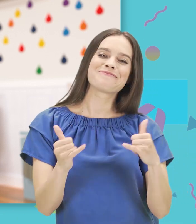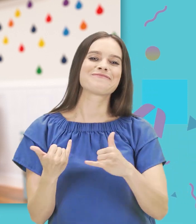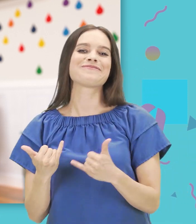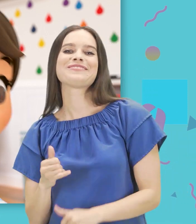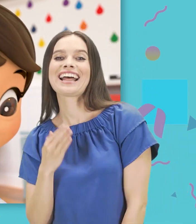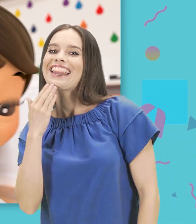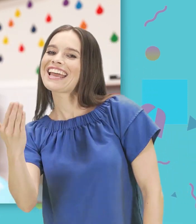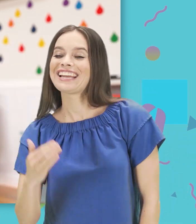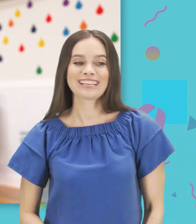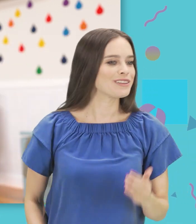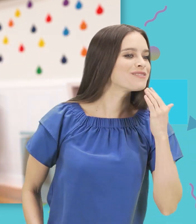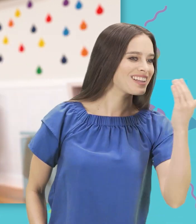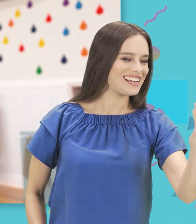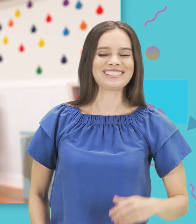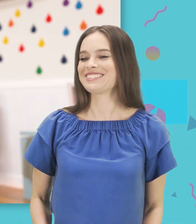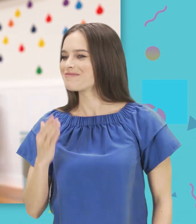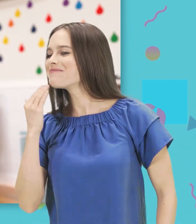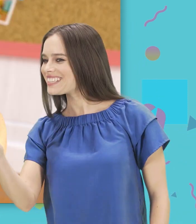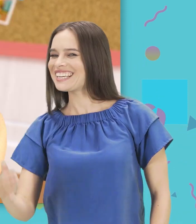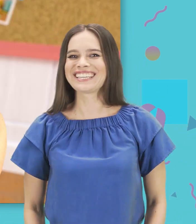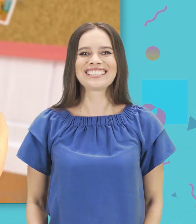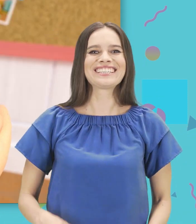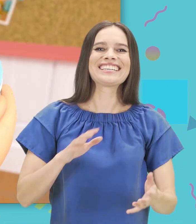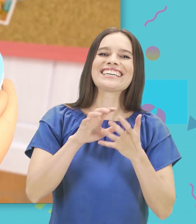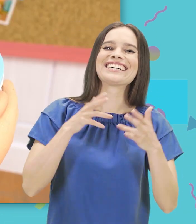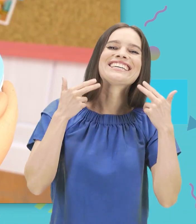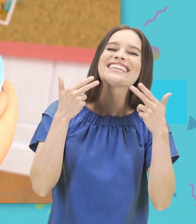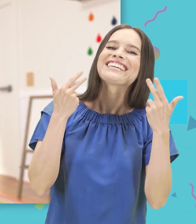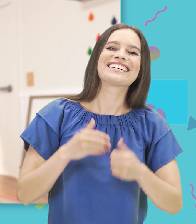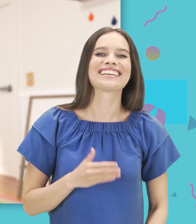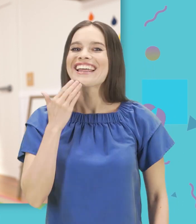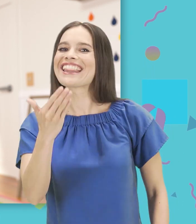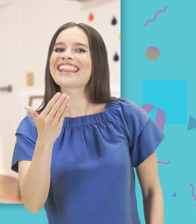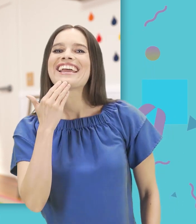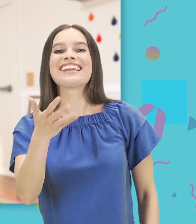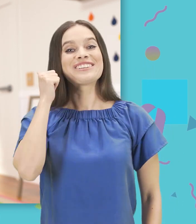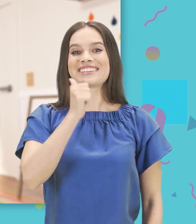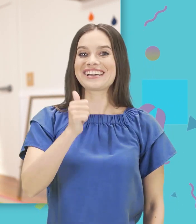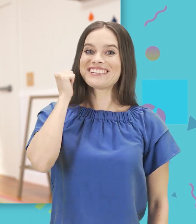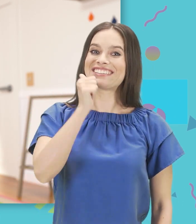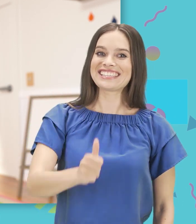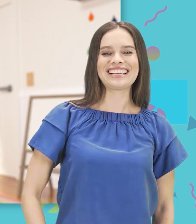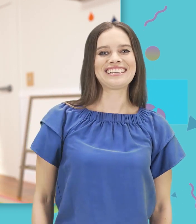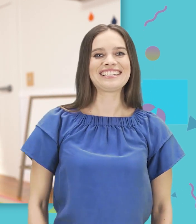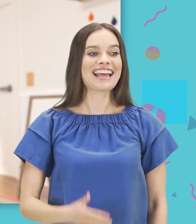thank you, thank you, thank you every day I want to